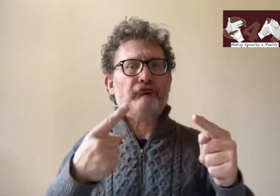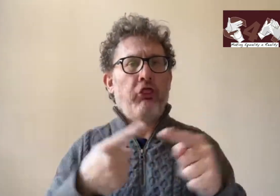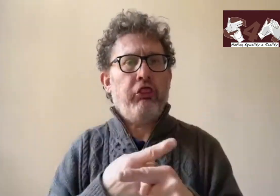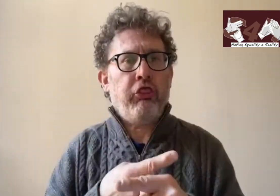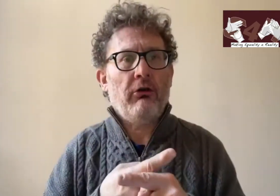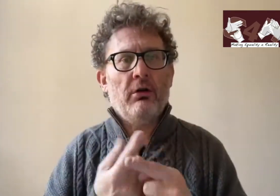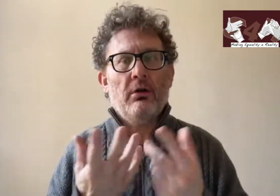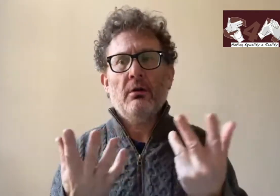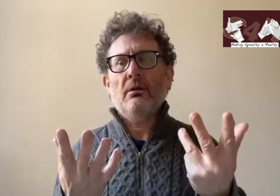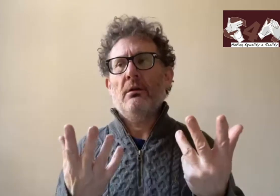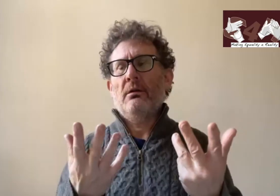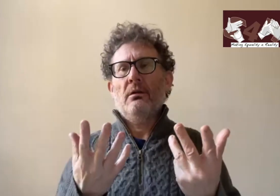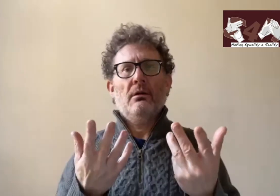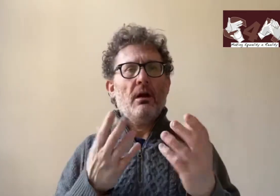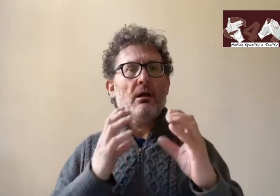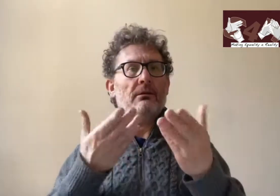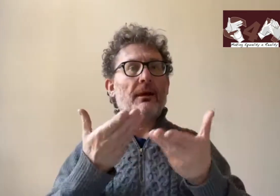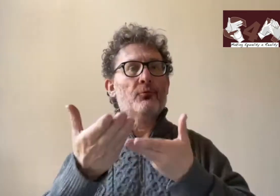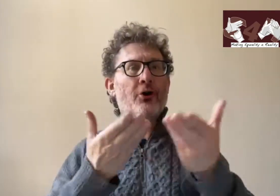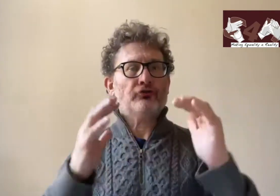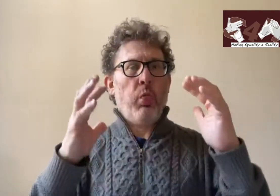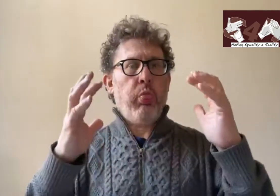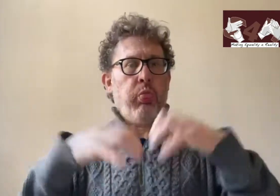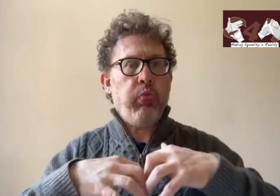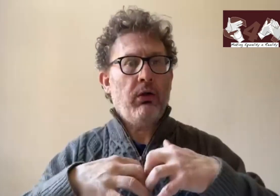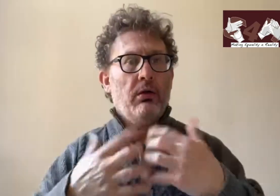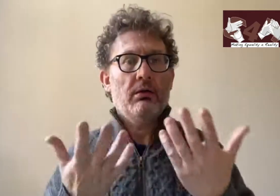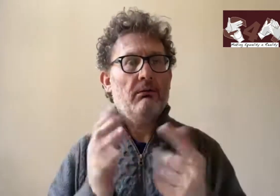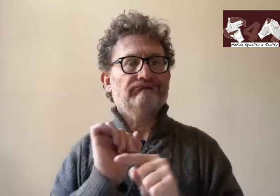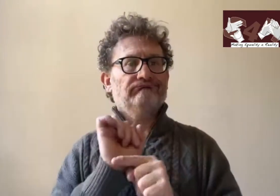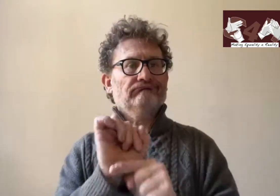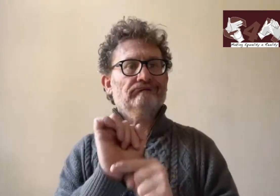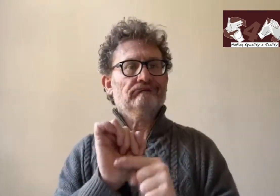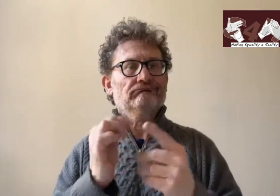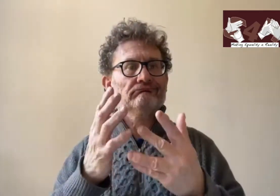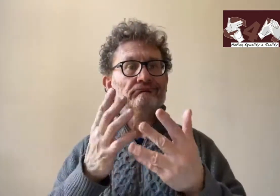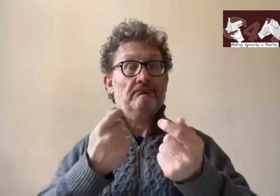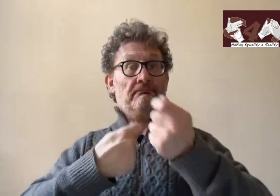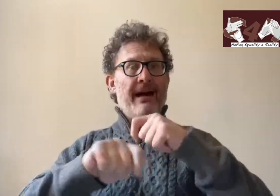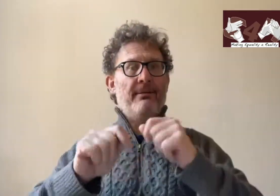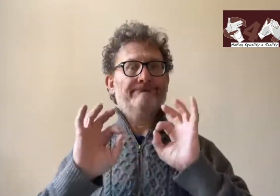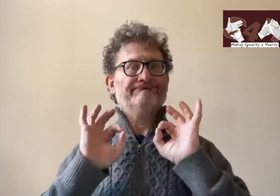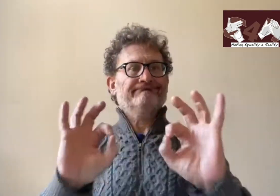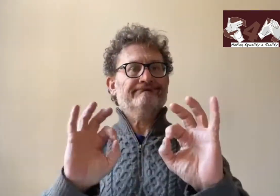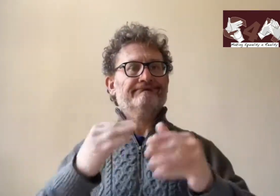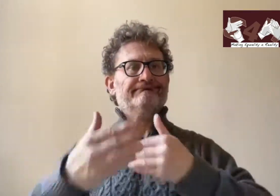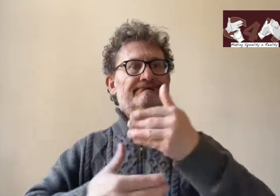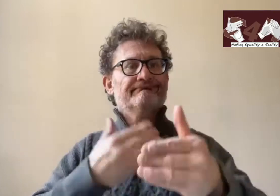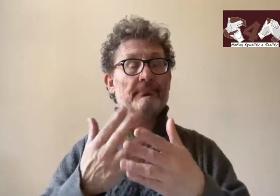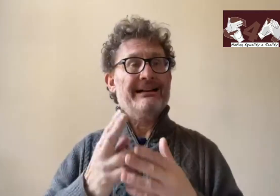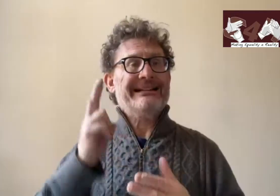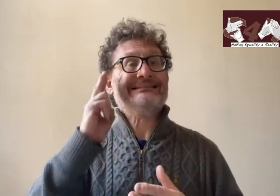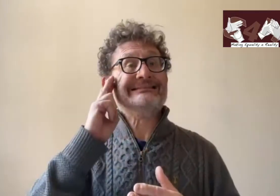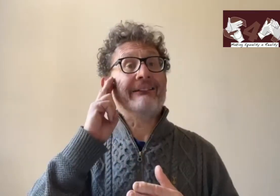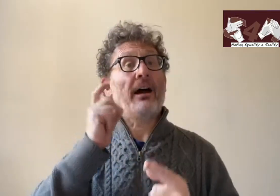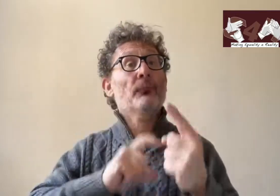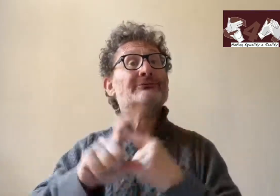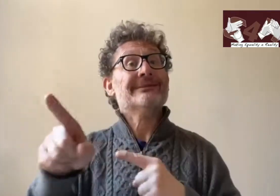then it doesn't lead to communication breakdown as well that things just go well